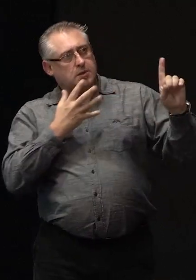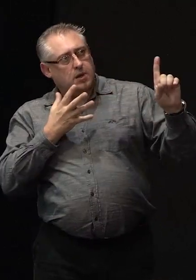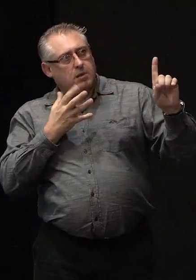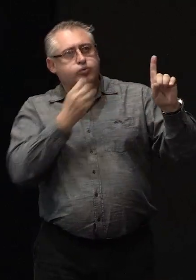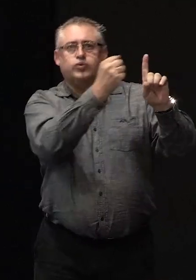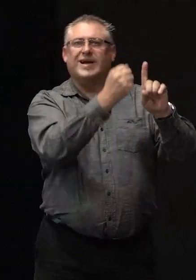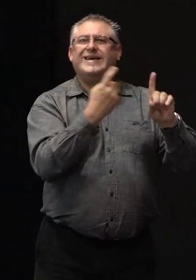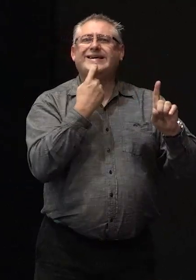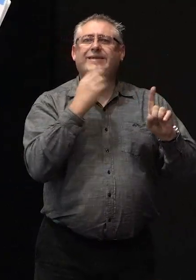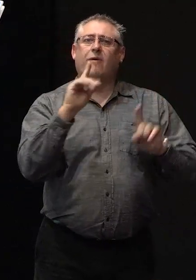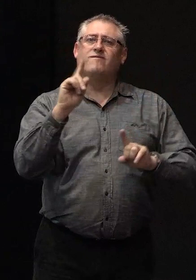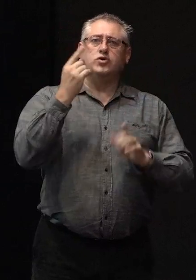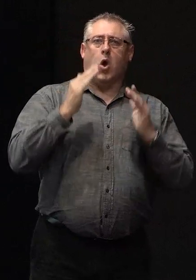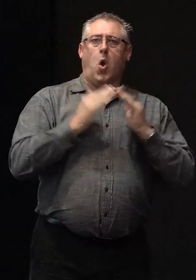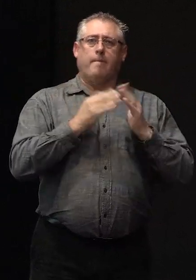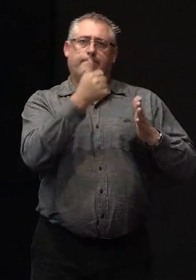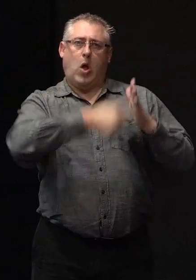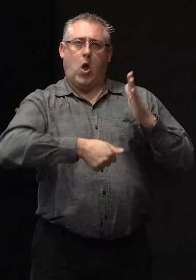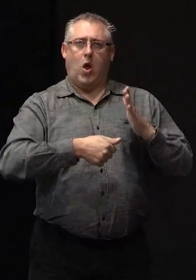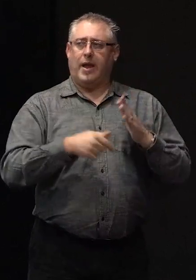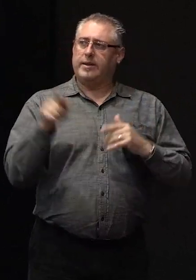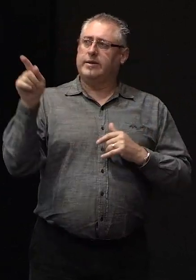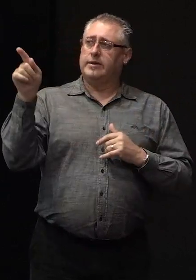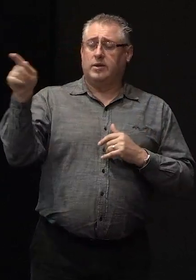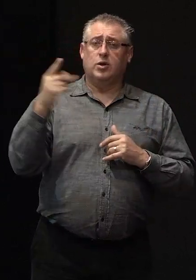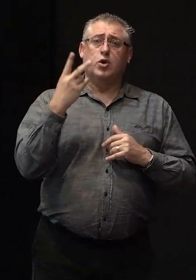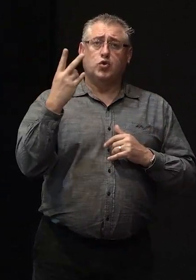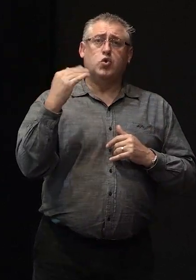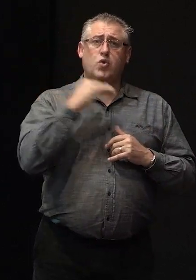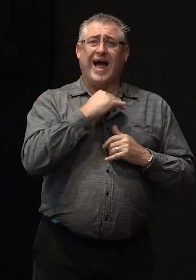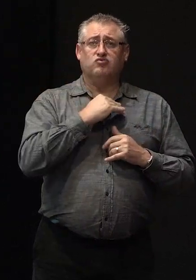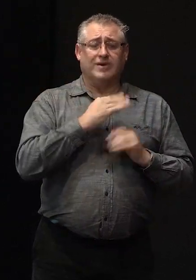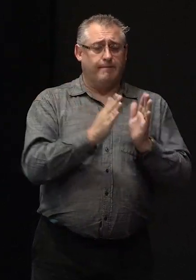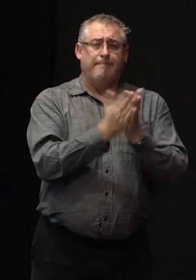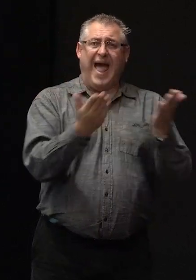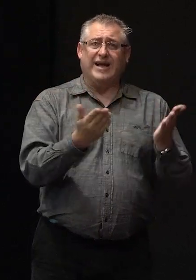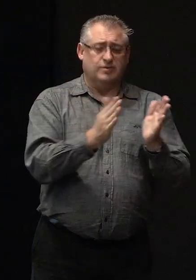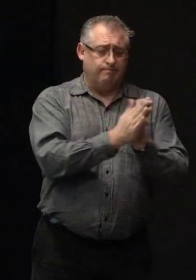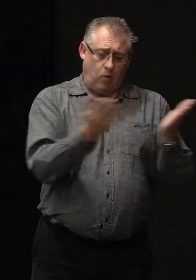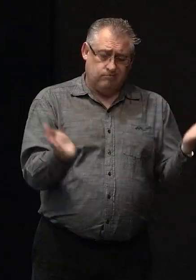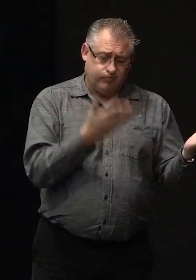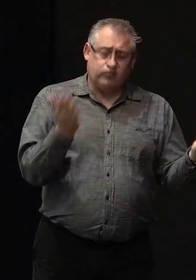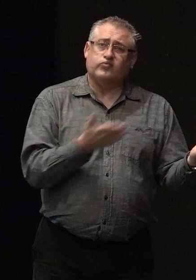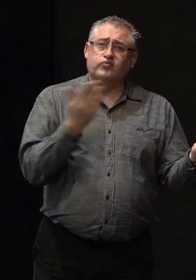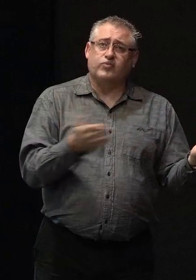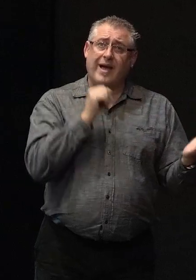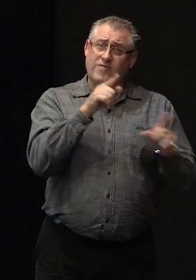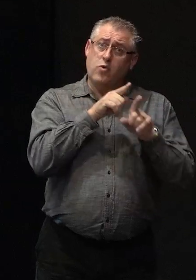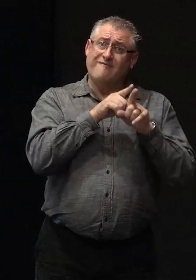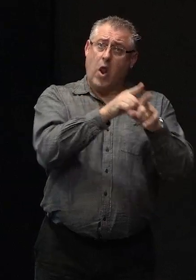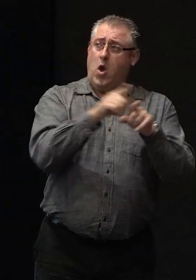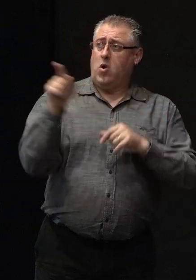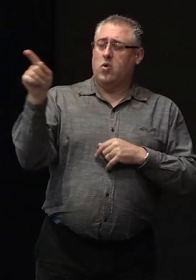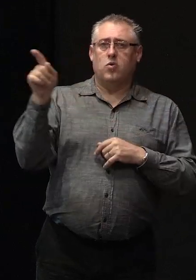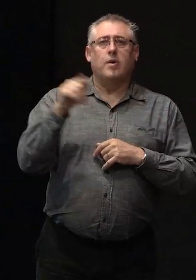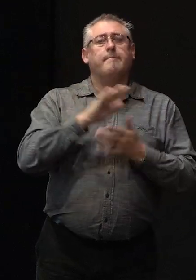buyers basically it's a 200 page cookbook for house design and if you follow this you are deemed